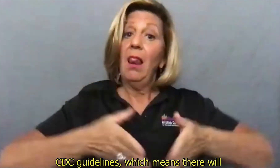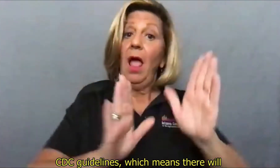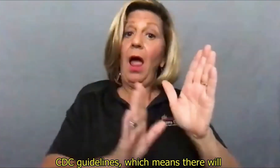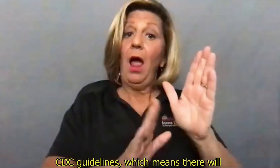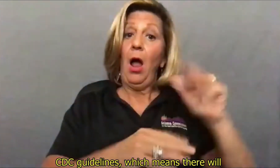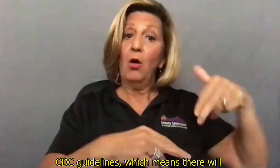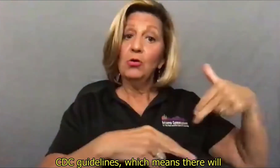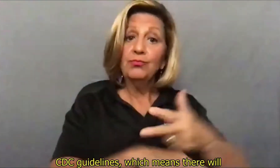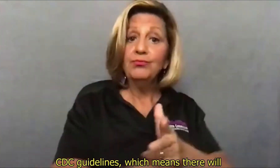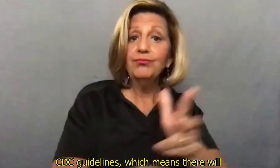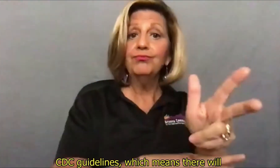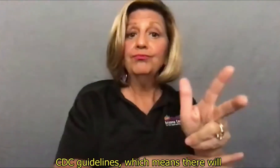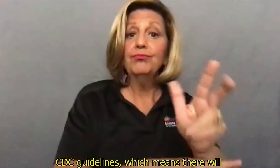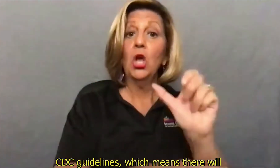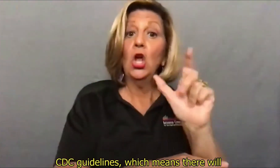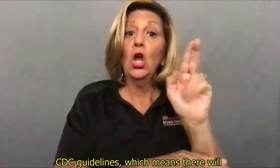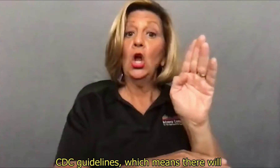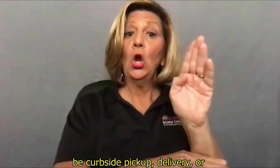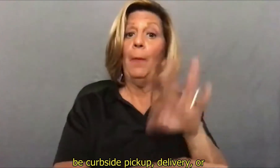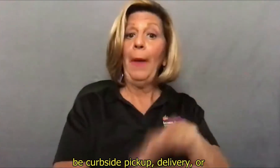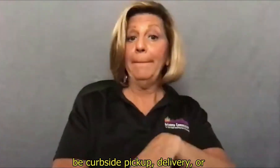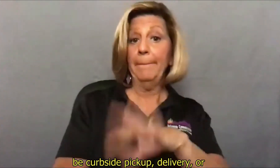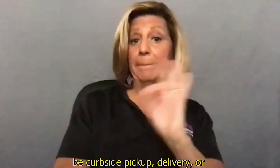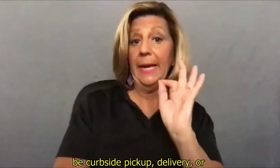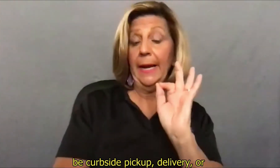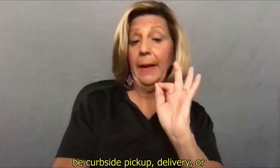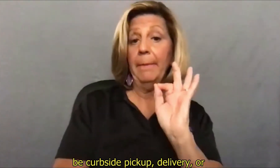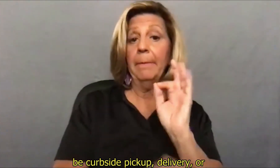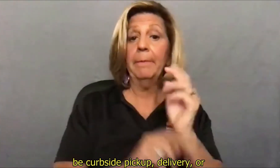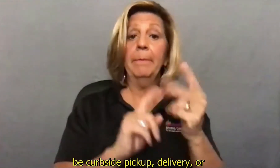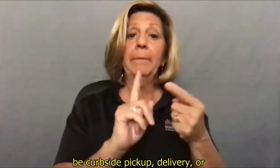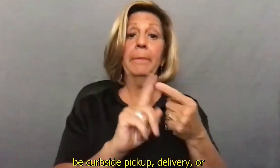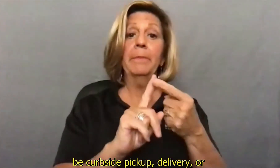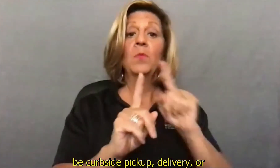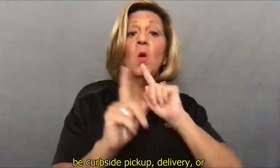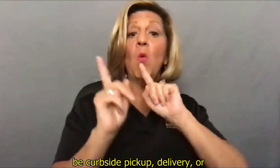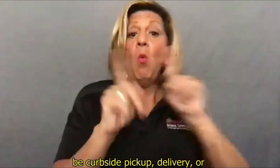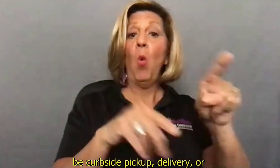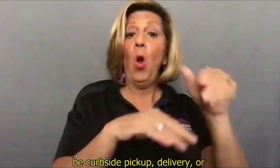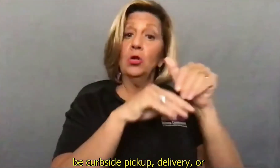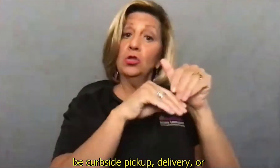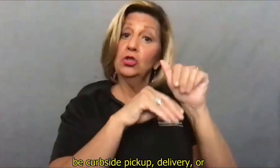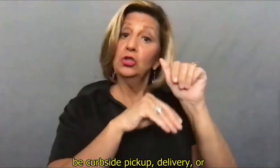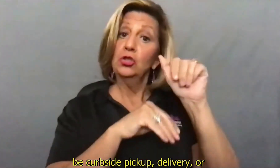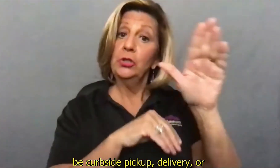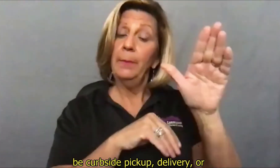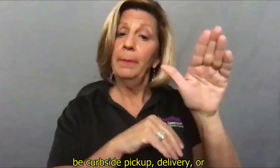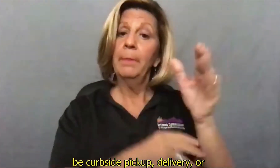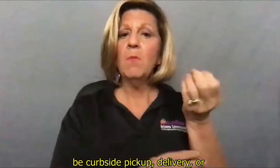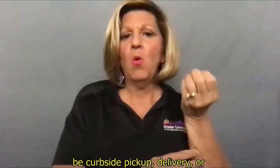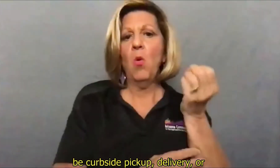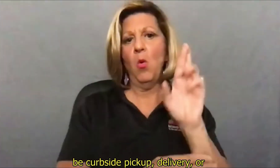which means there will be curbside pickup, delivery,